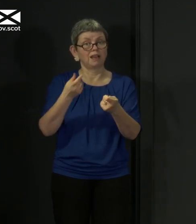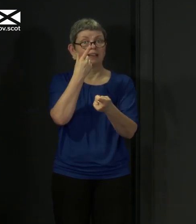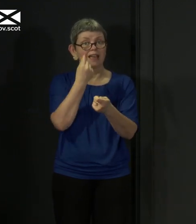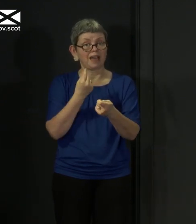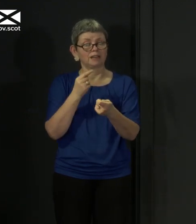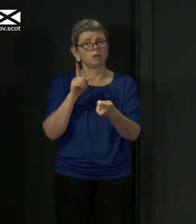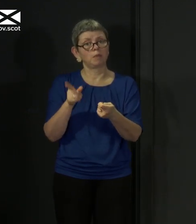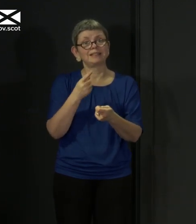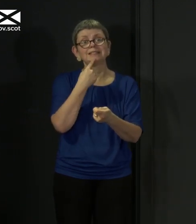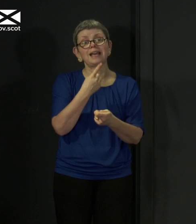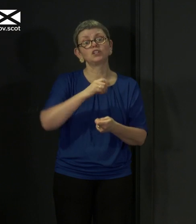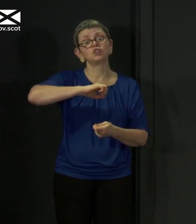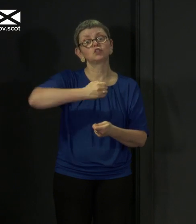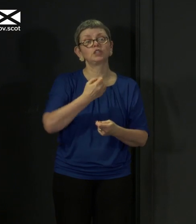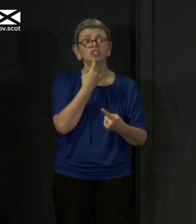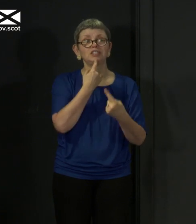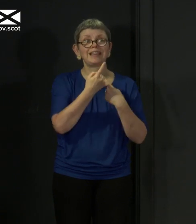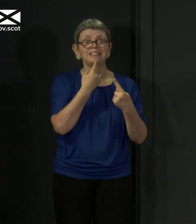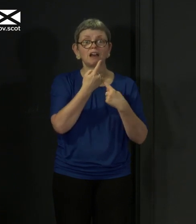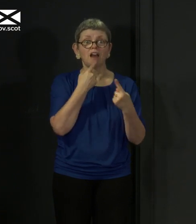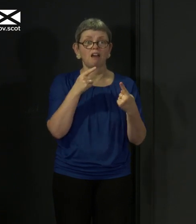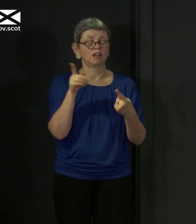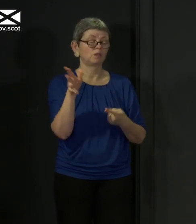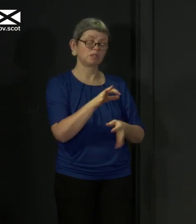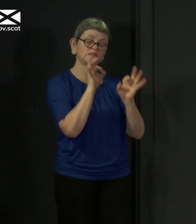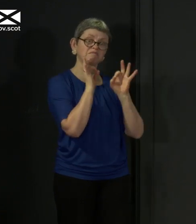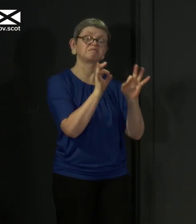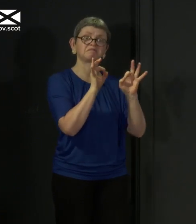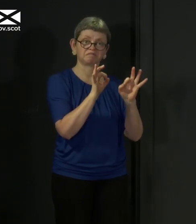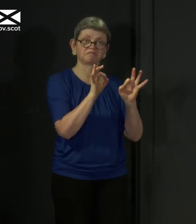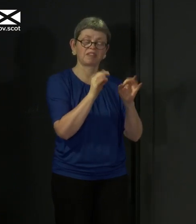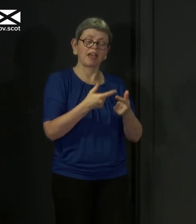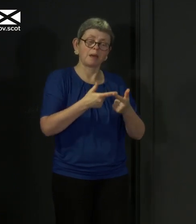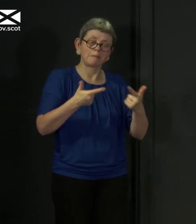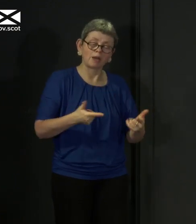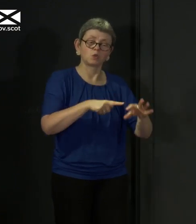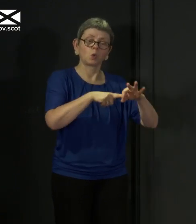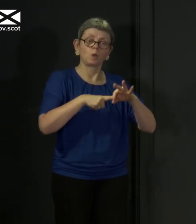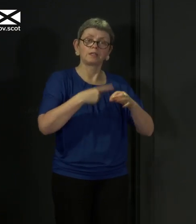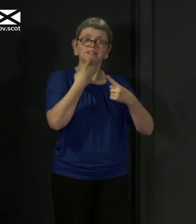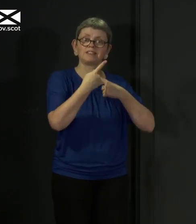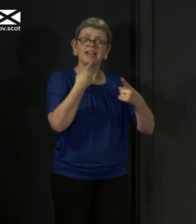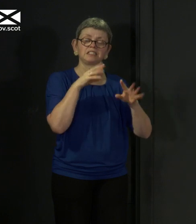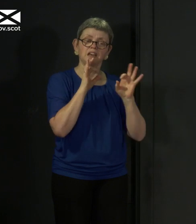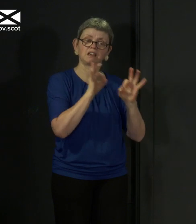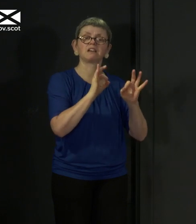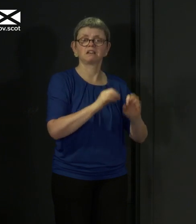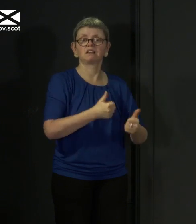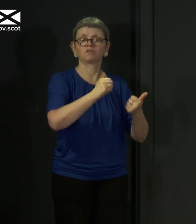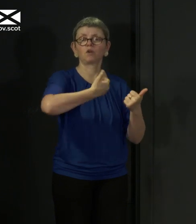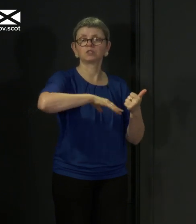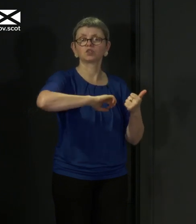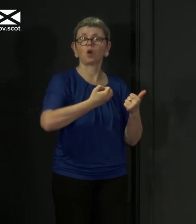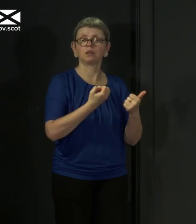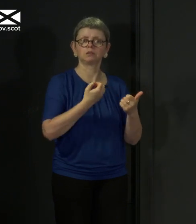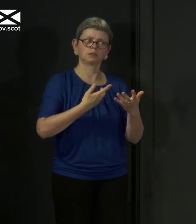about the Scottish data was that it was, and I quote, exemplary in terms of the amount and the quality of data that we are publishing to try to build